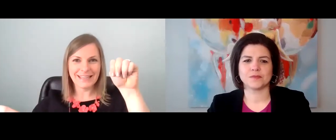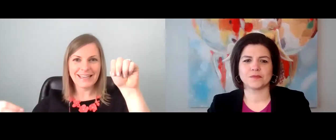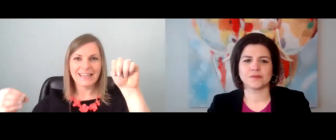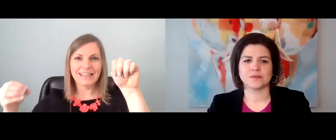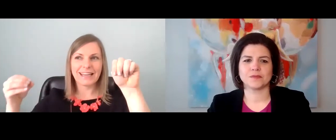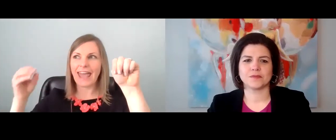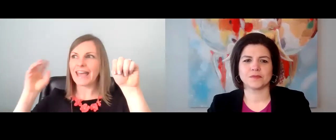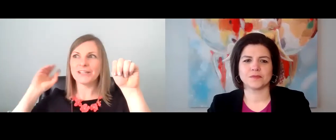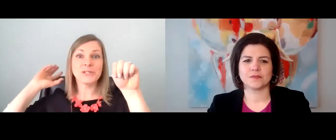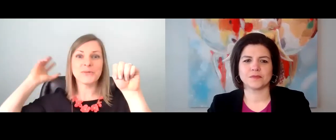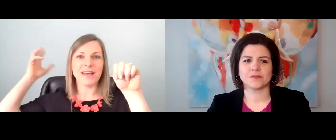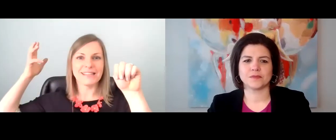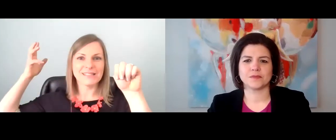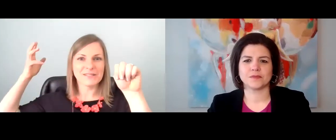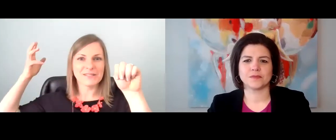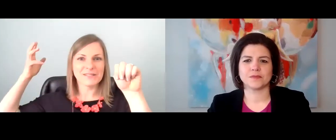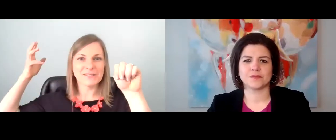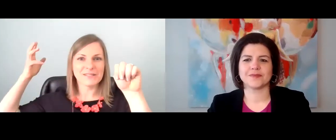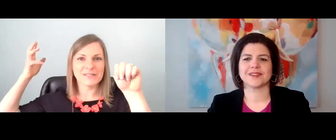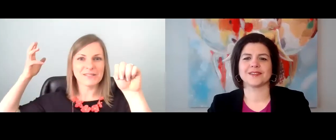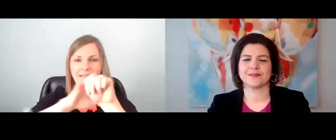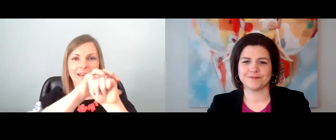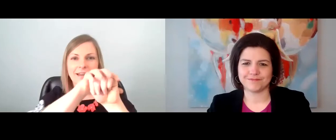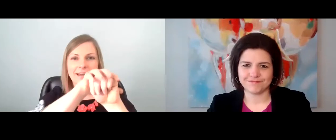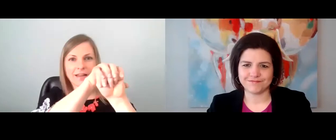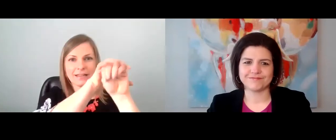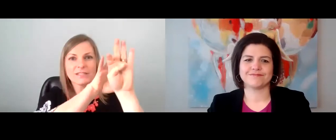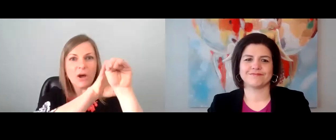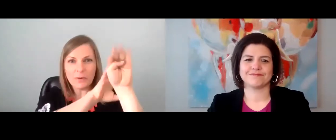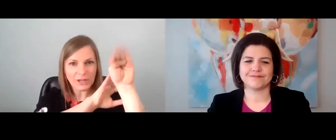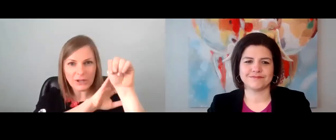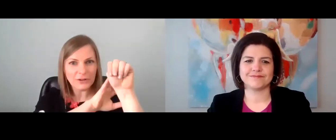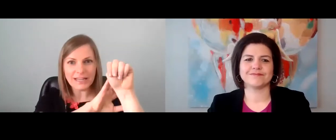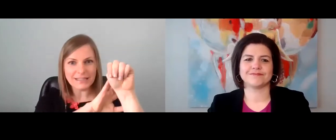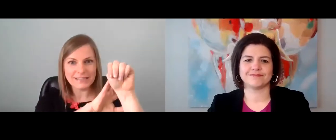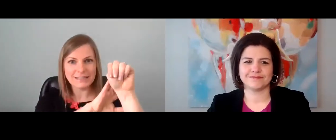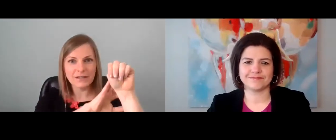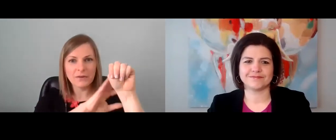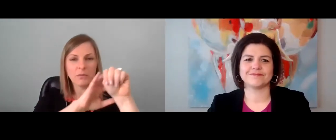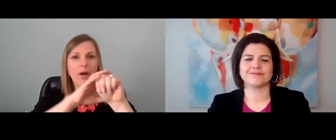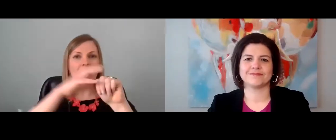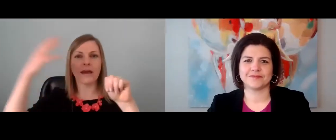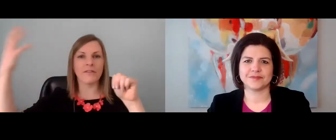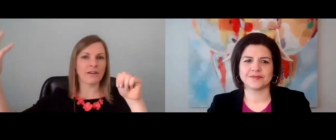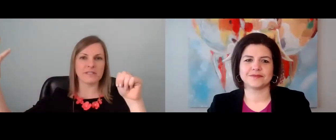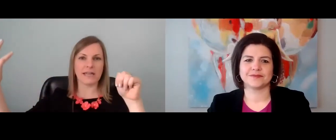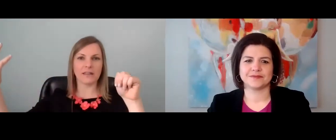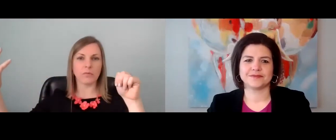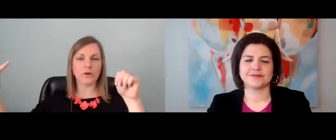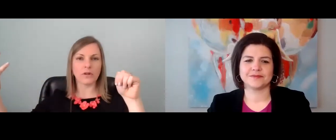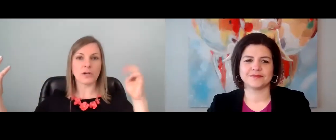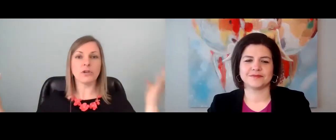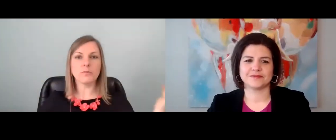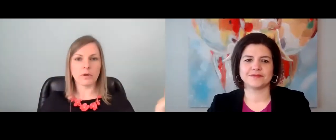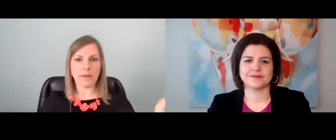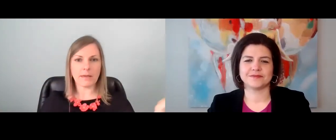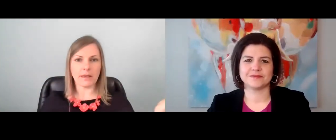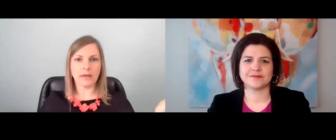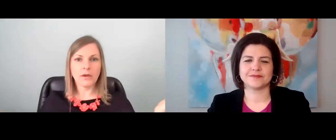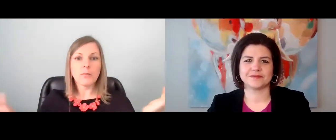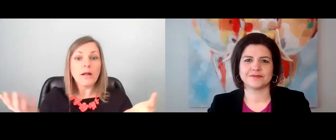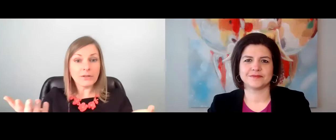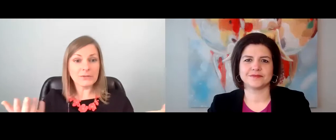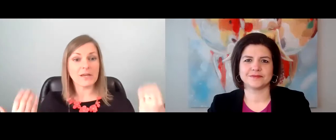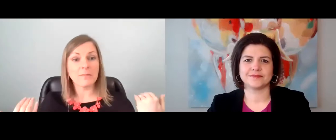can't do that. I mean, uh, uh, slow and curious way of understanding the world. A newborn